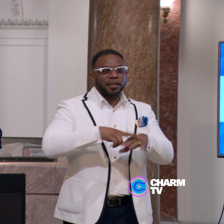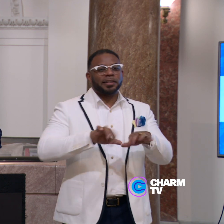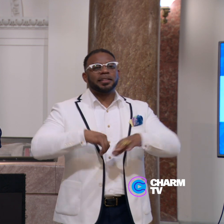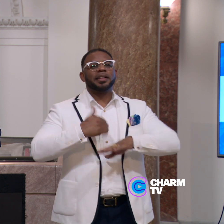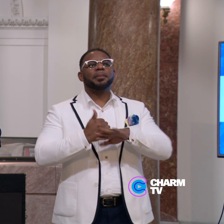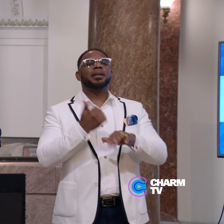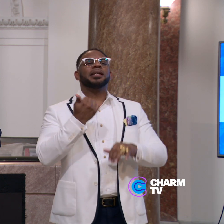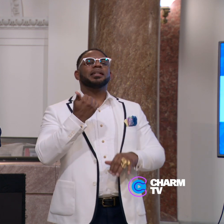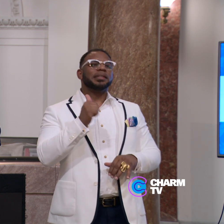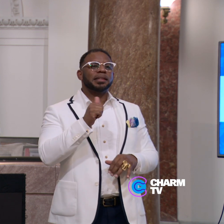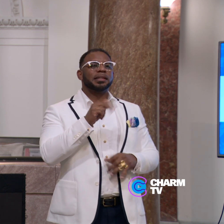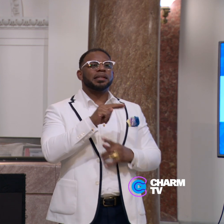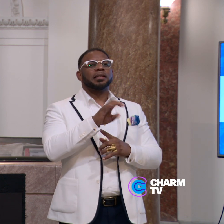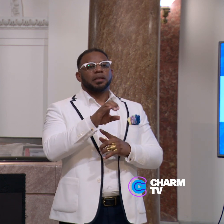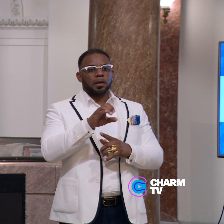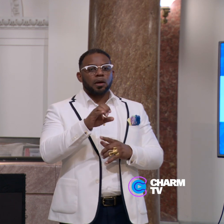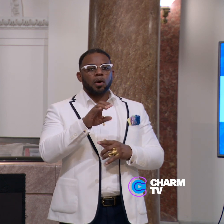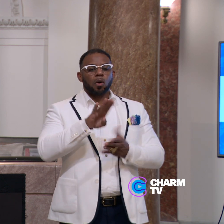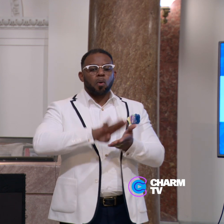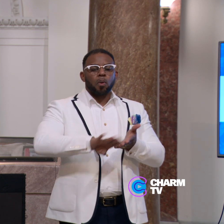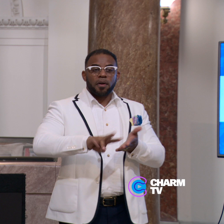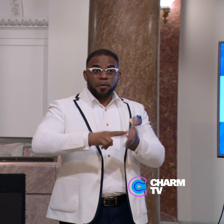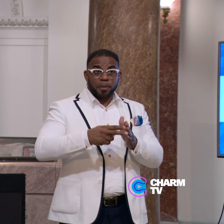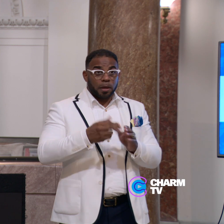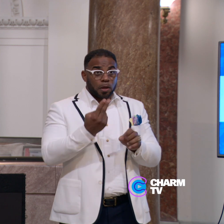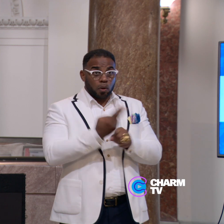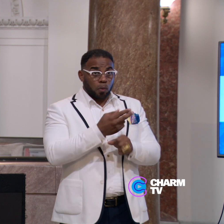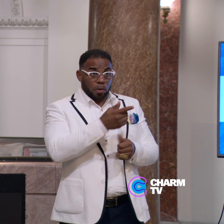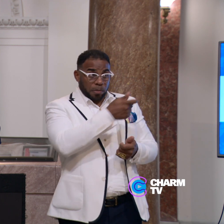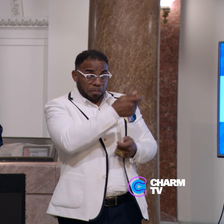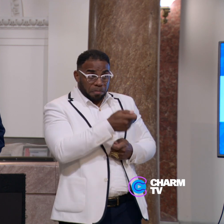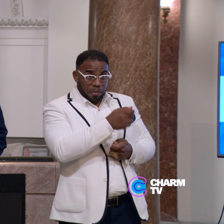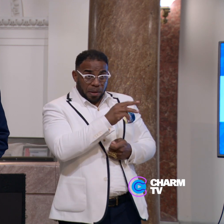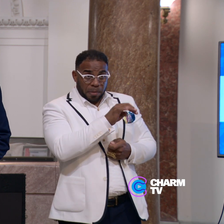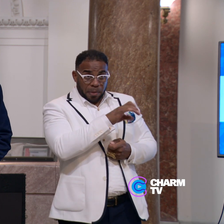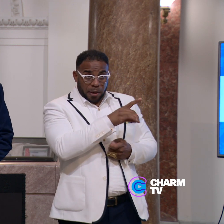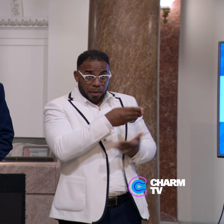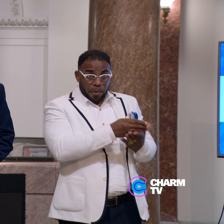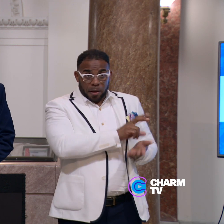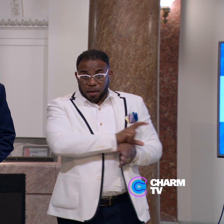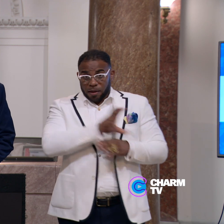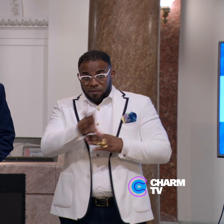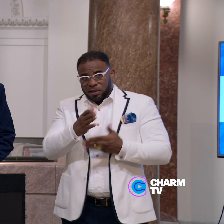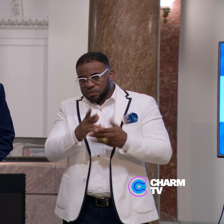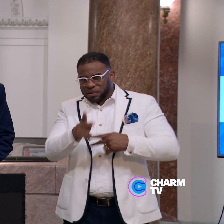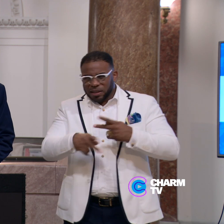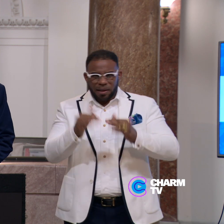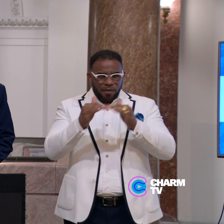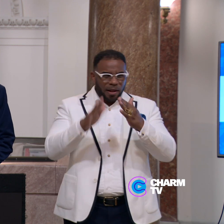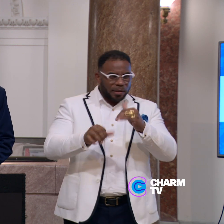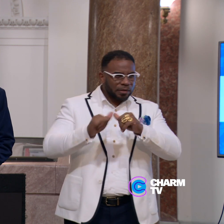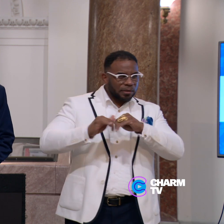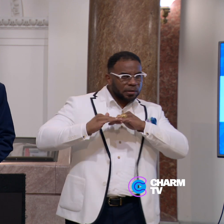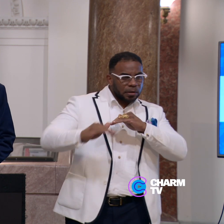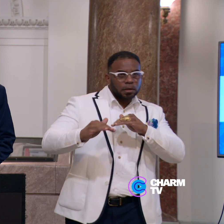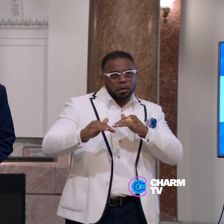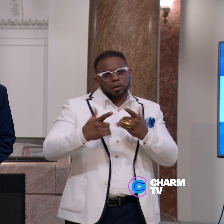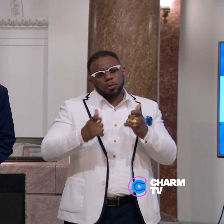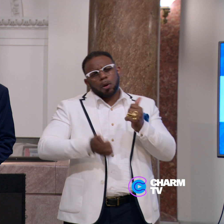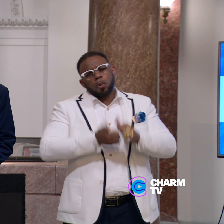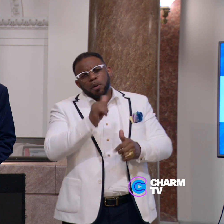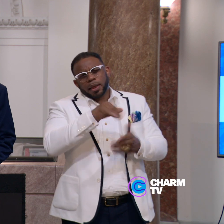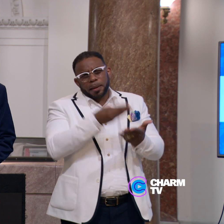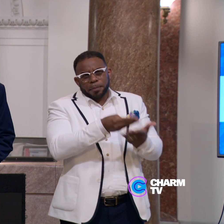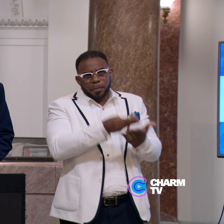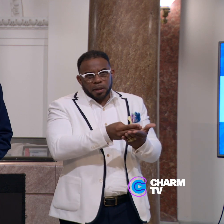tenancy waivers, allowing them to use Medicaid dollars to fund some kind of housing stability. The large majority